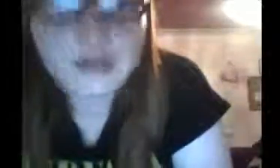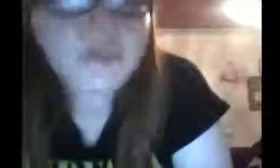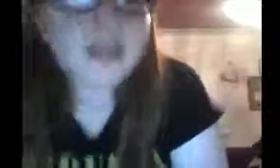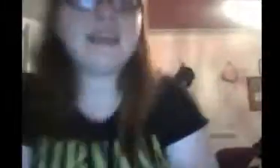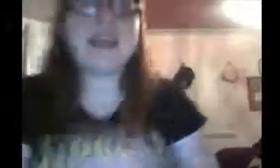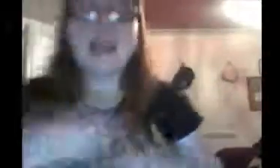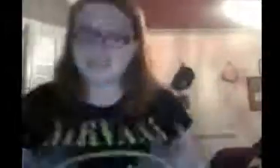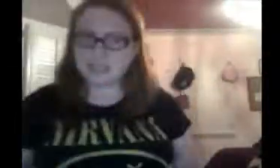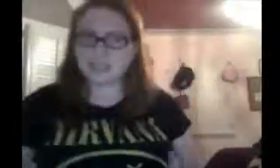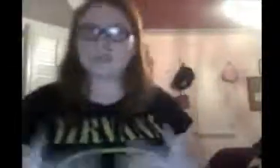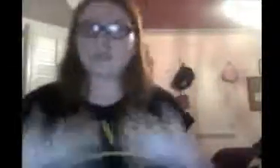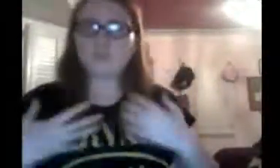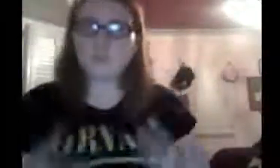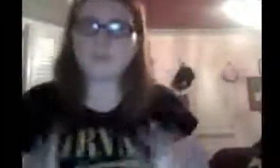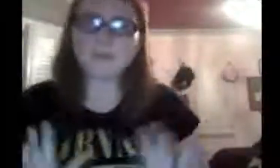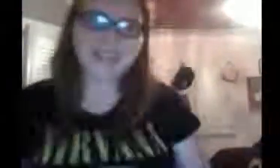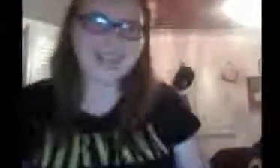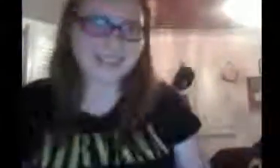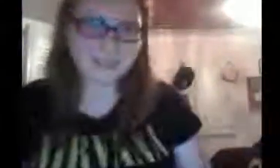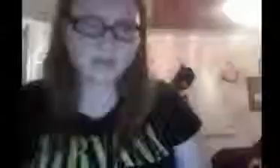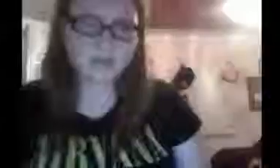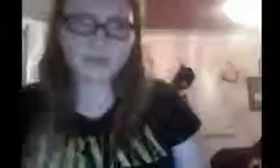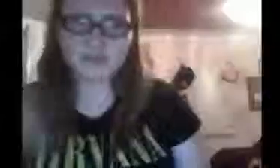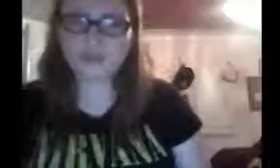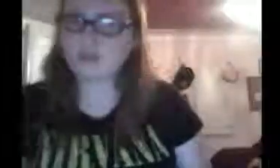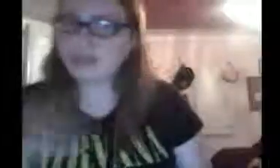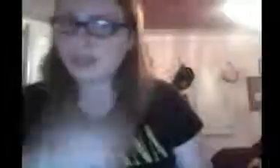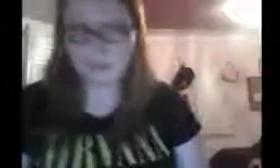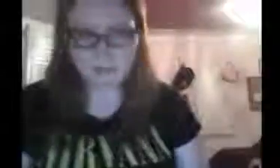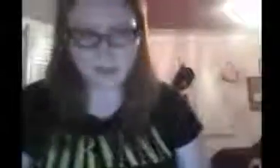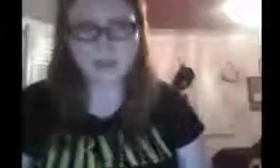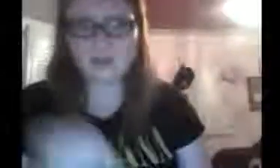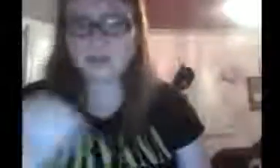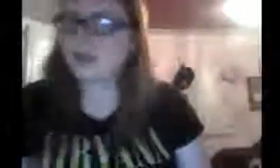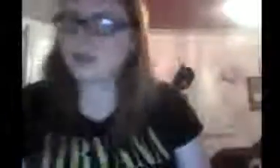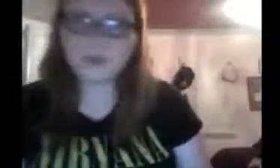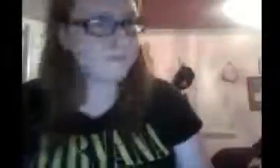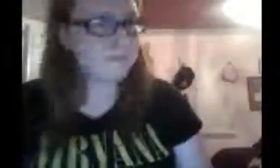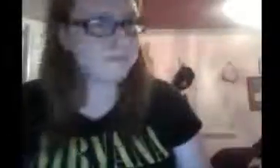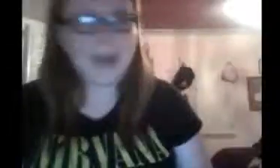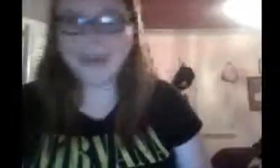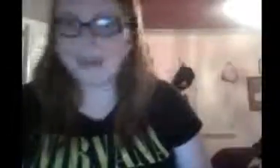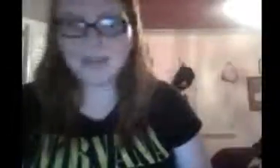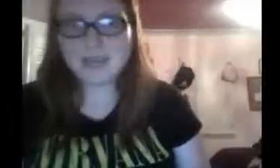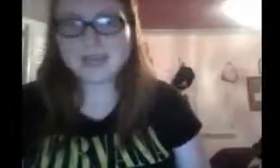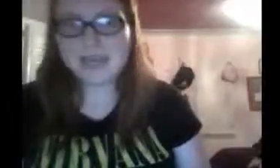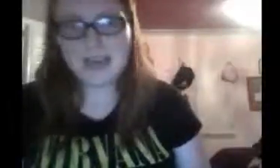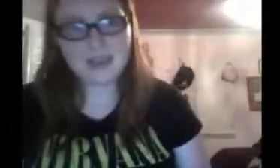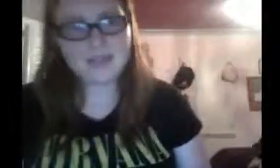Like, I know that it ended. I remember it ended with True running the company and Madigan being a stay-at